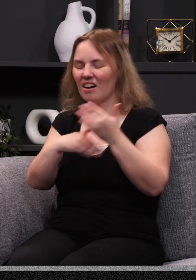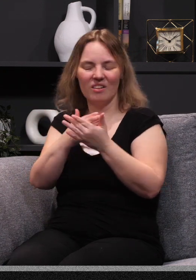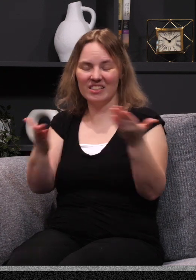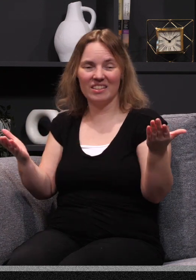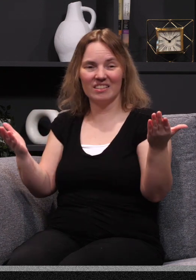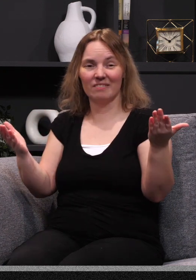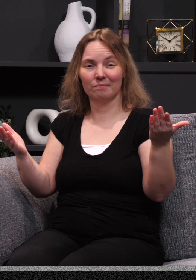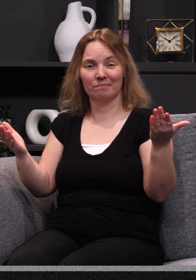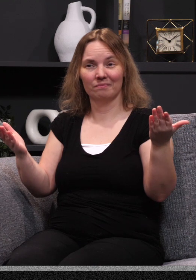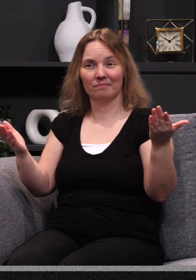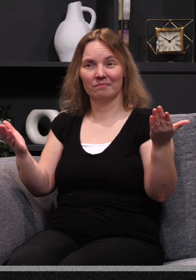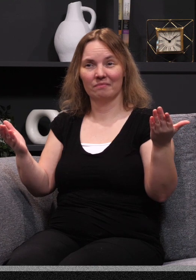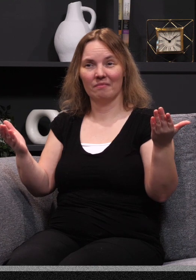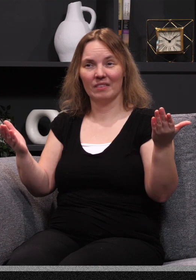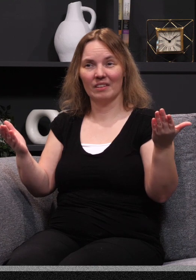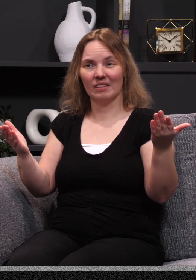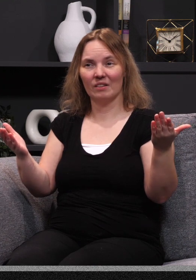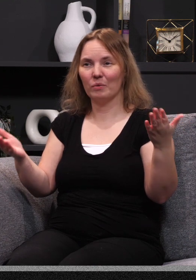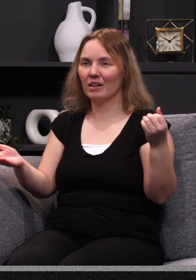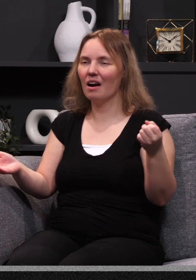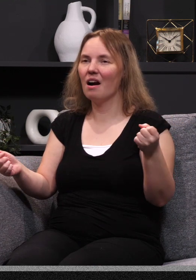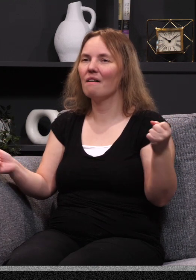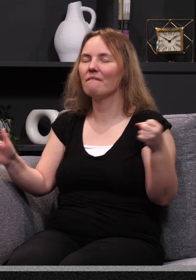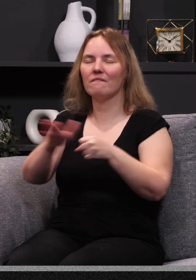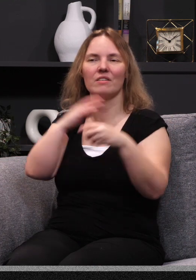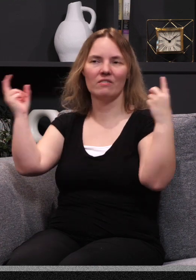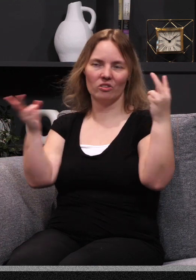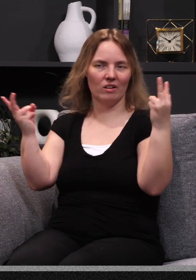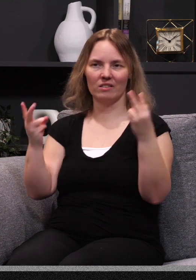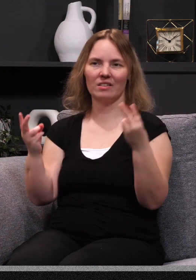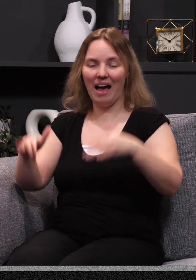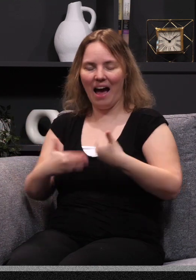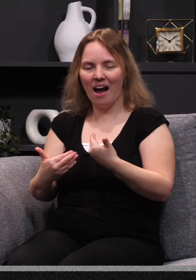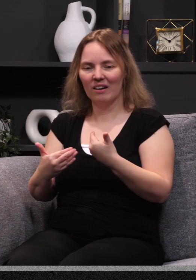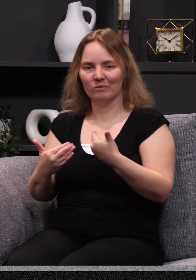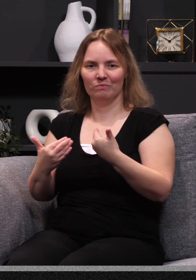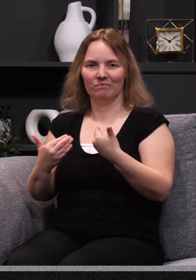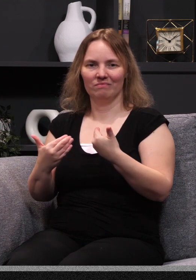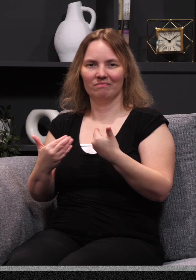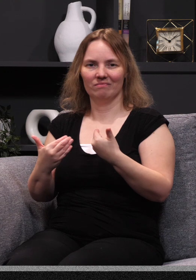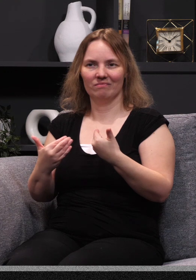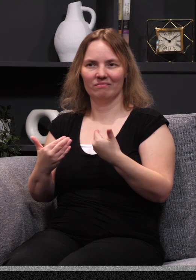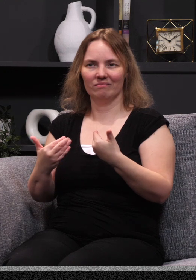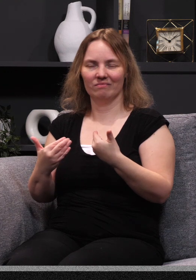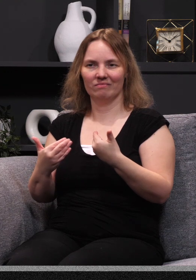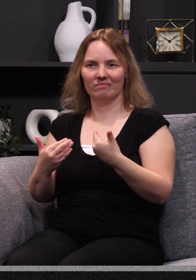says, No, in all these things, we are completely victorious. How? Through hyping ourselves